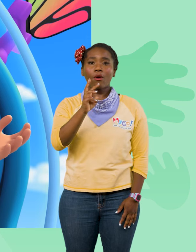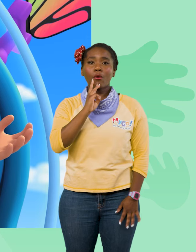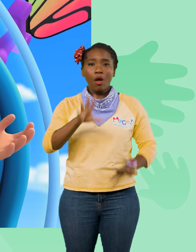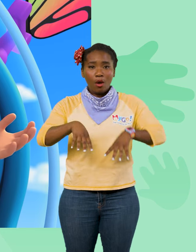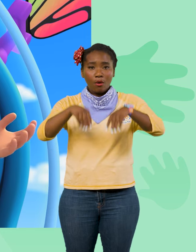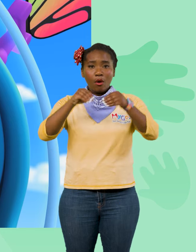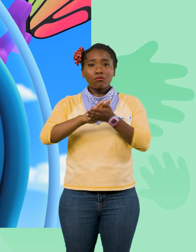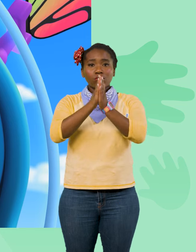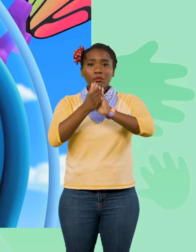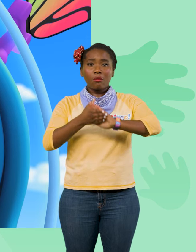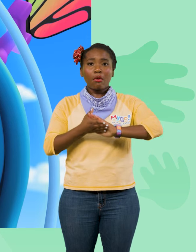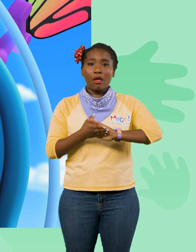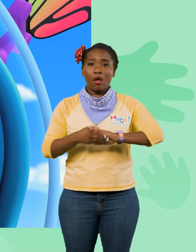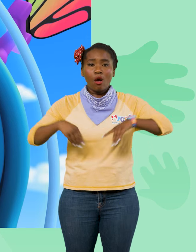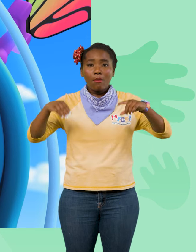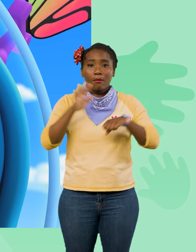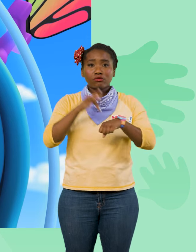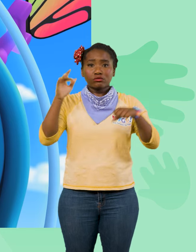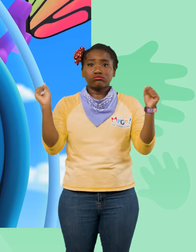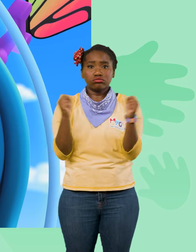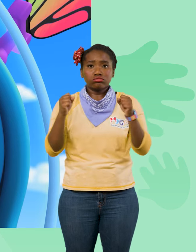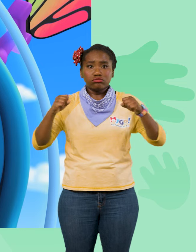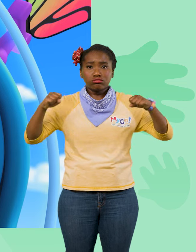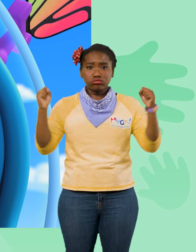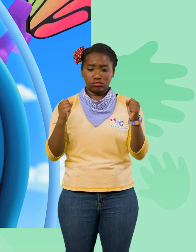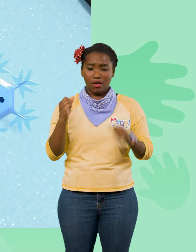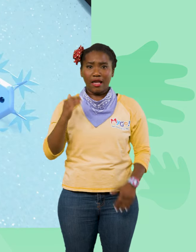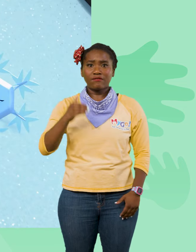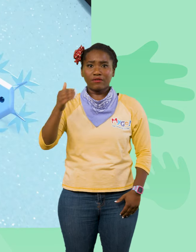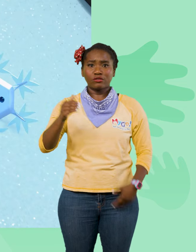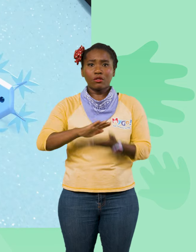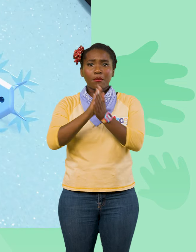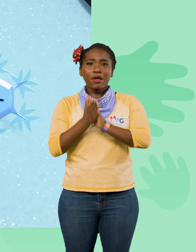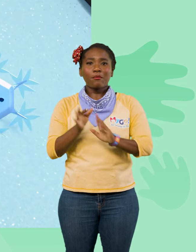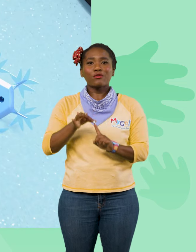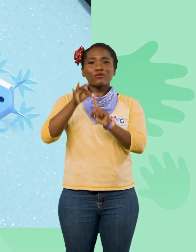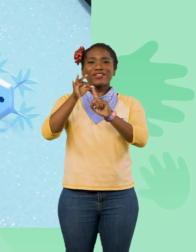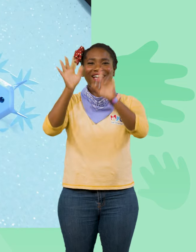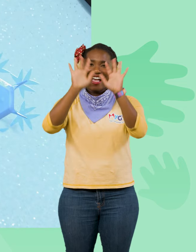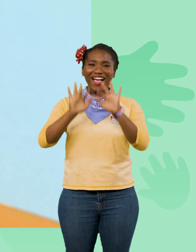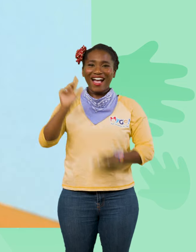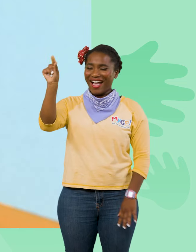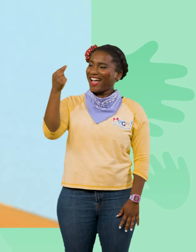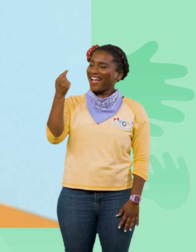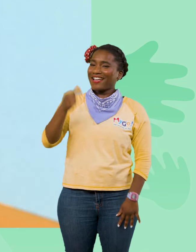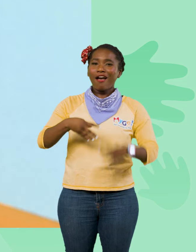ice crystals as it gets colder and colder, eventually forming a unique snowflake. Upload